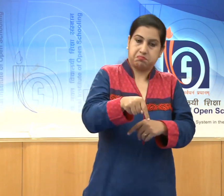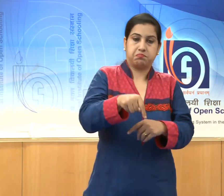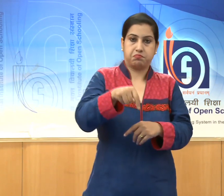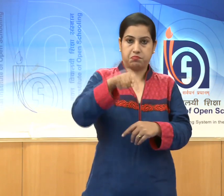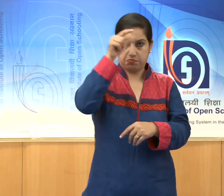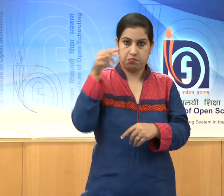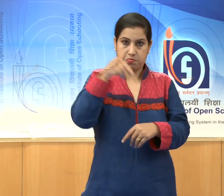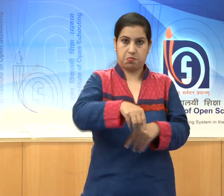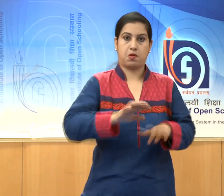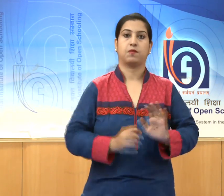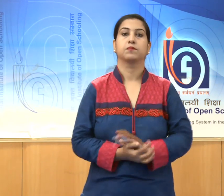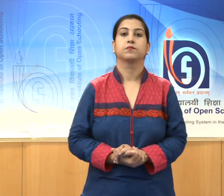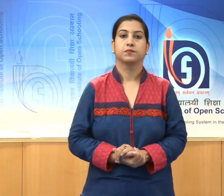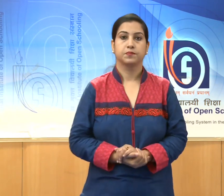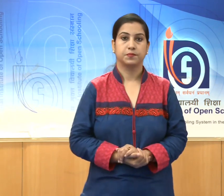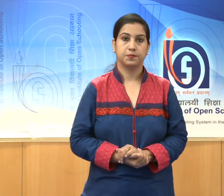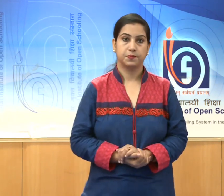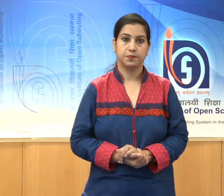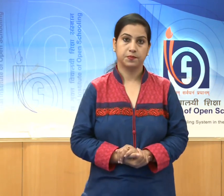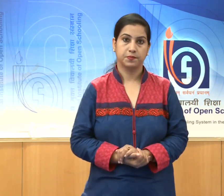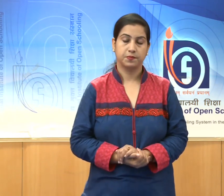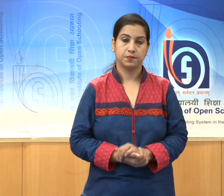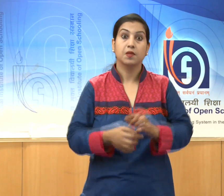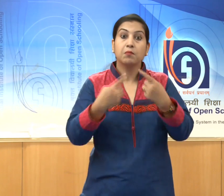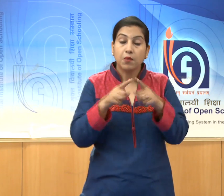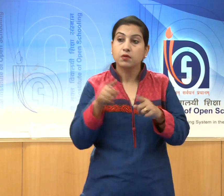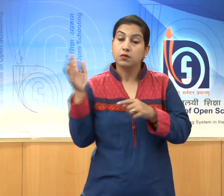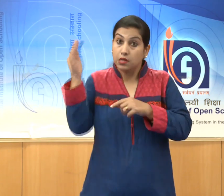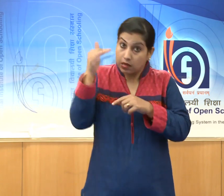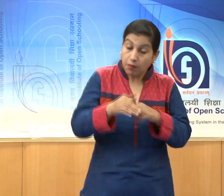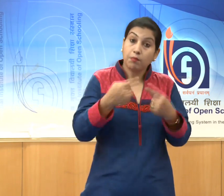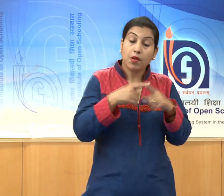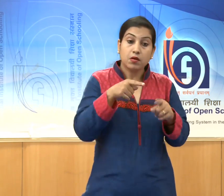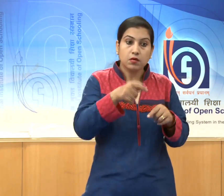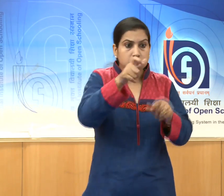but contributed a lot